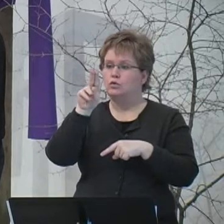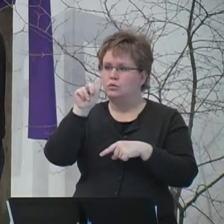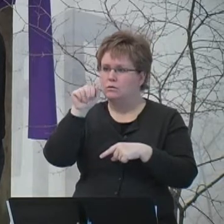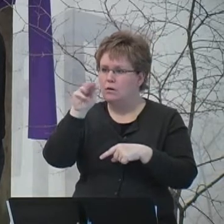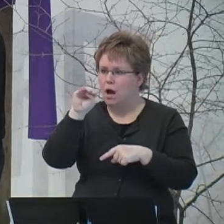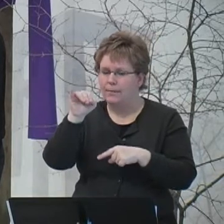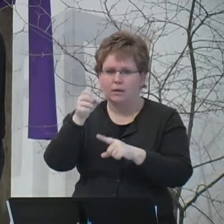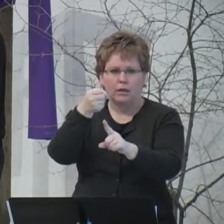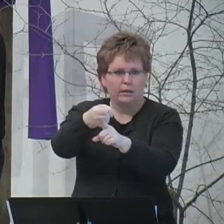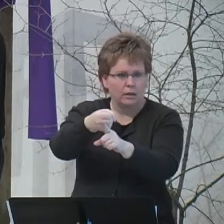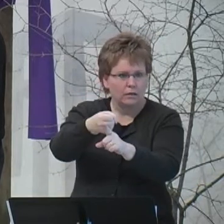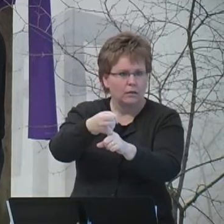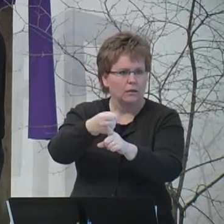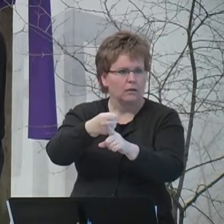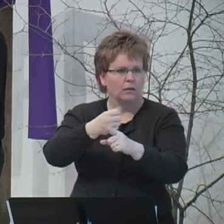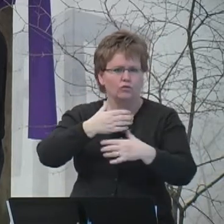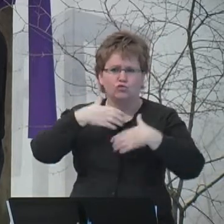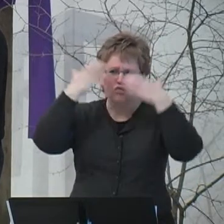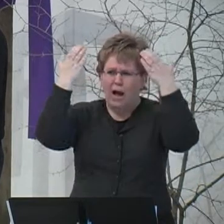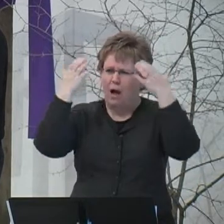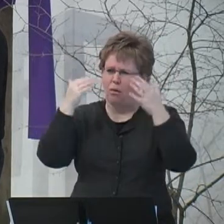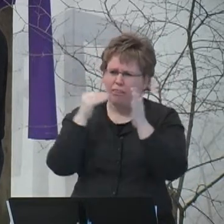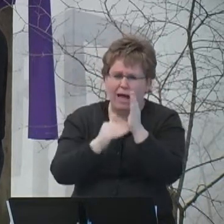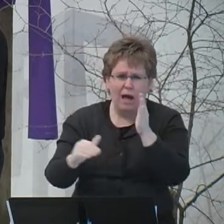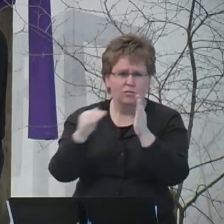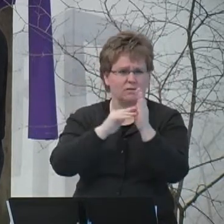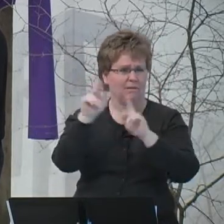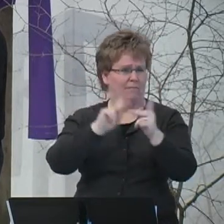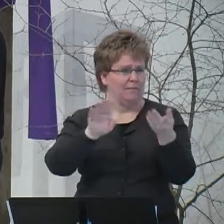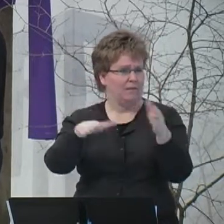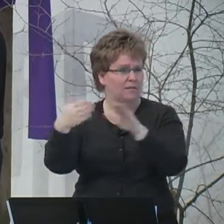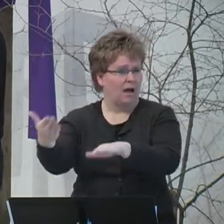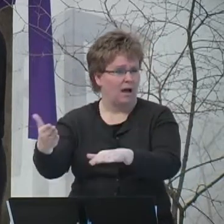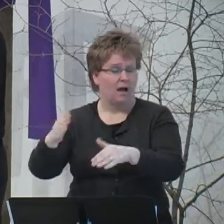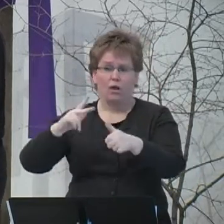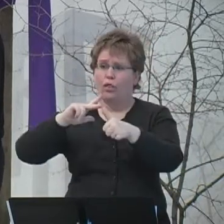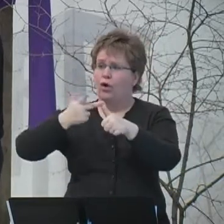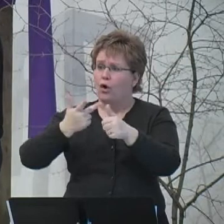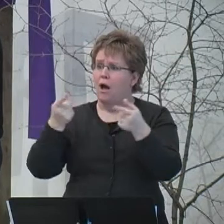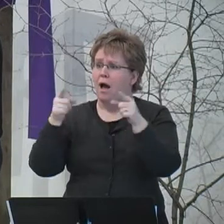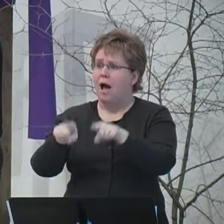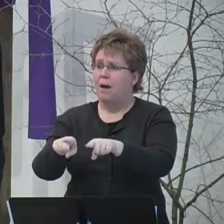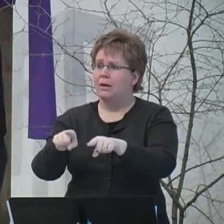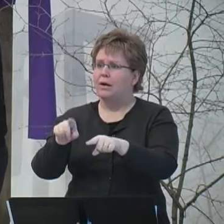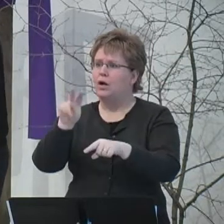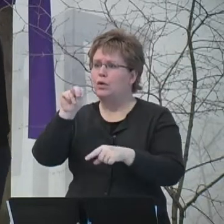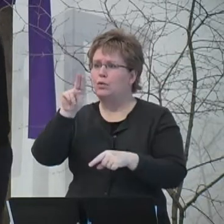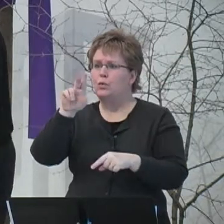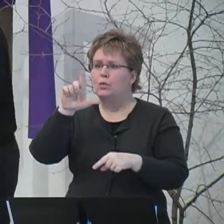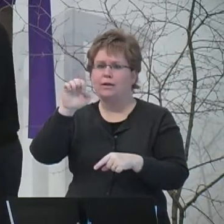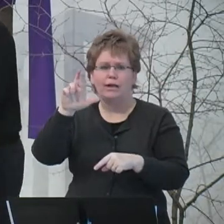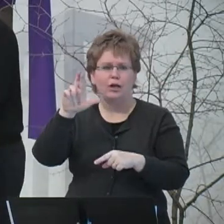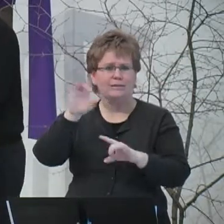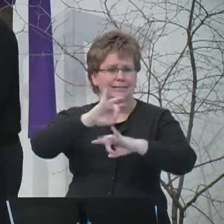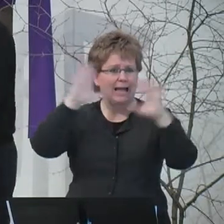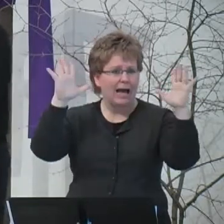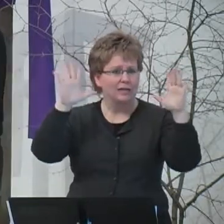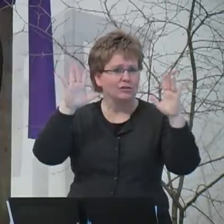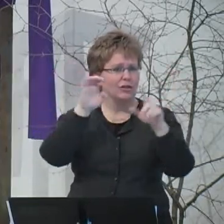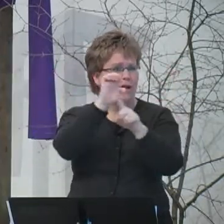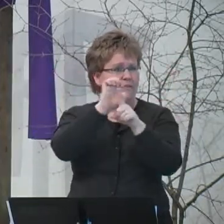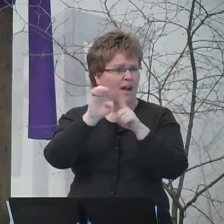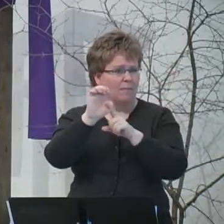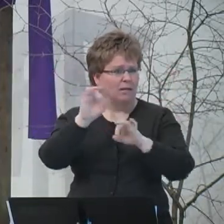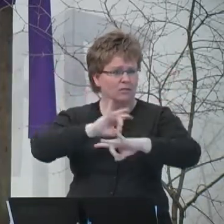that drowned thousands of people, followed by a potential nuclear disaster, environmental